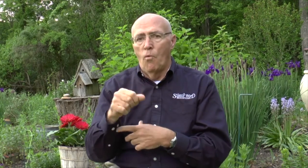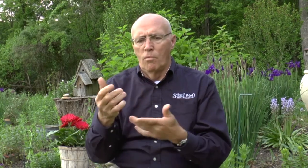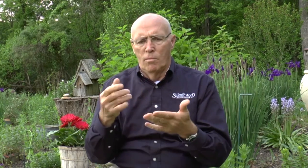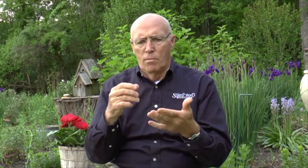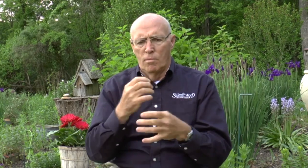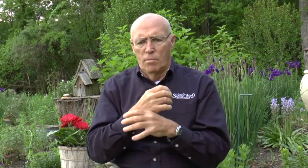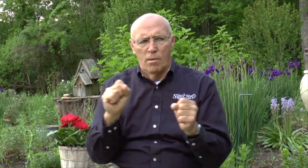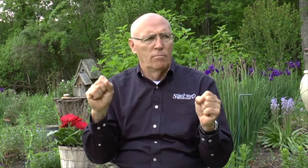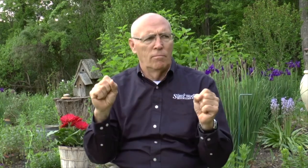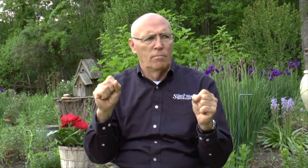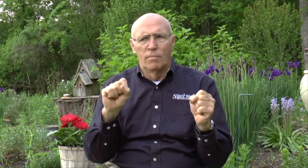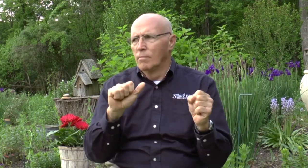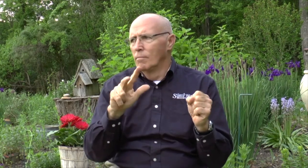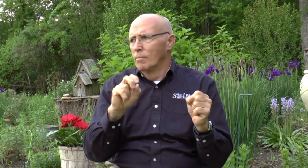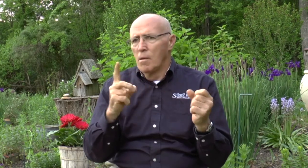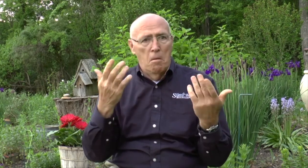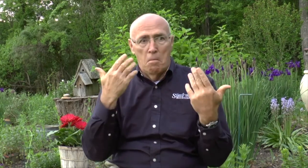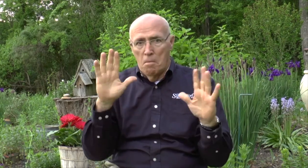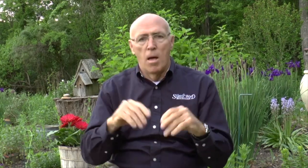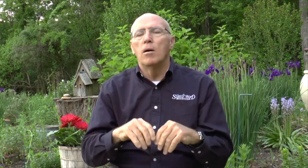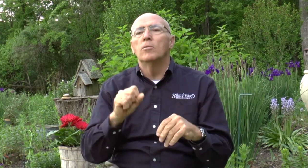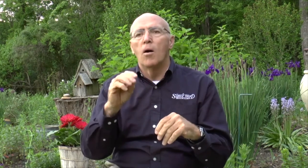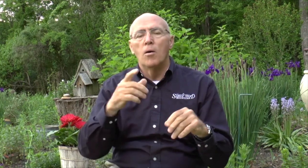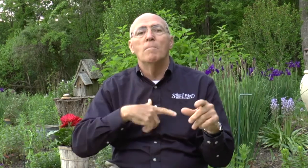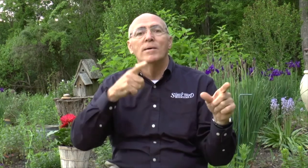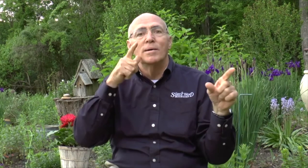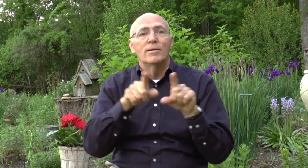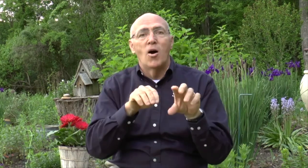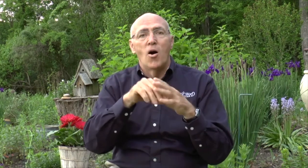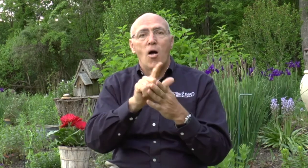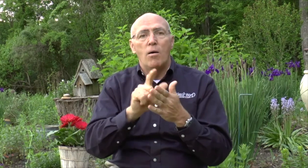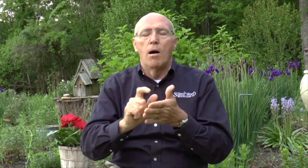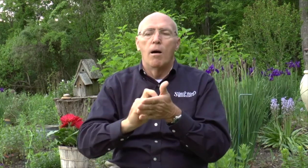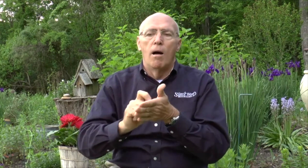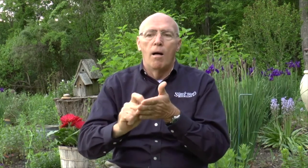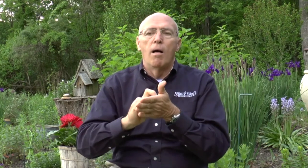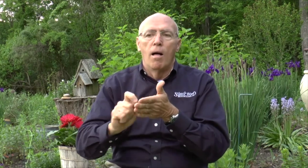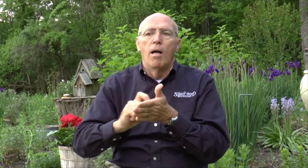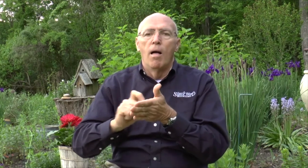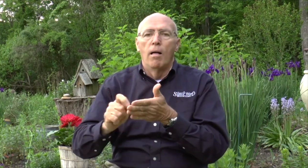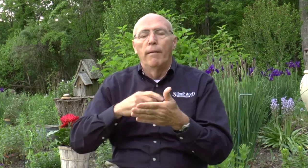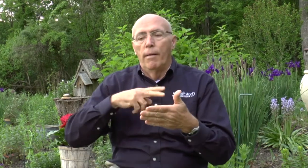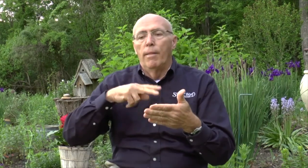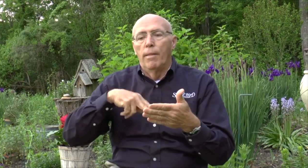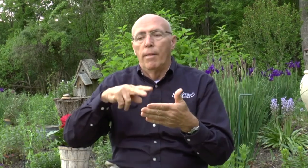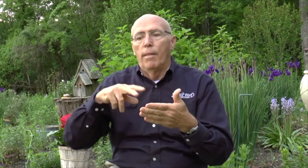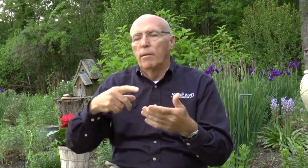I just did the nod and said saved. I don't even know what that is. So my sister-in-law, she took the time to write back and forth to